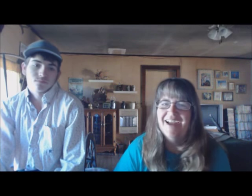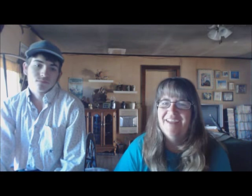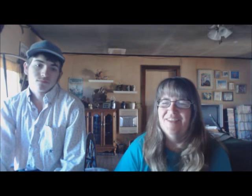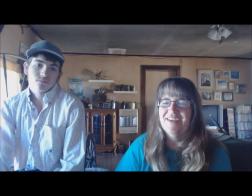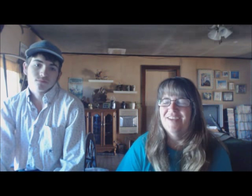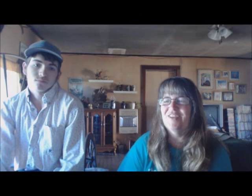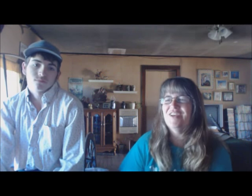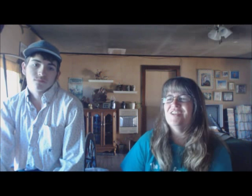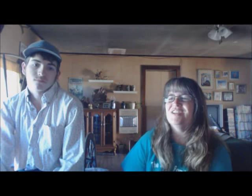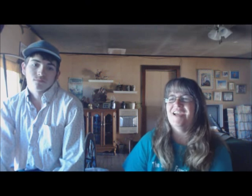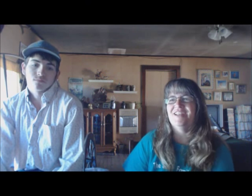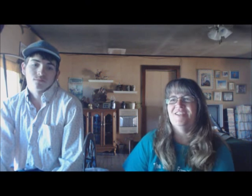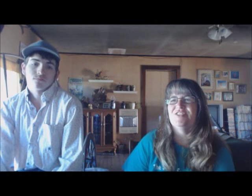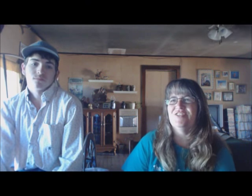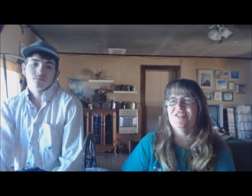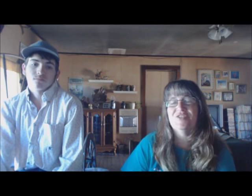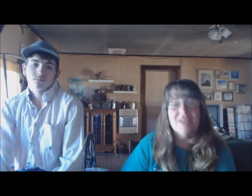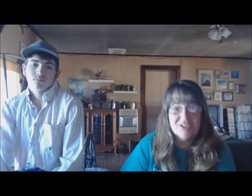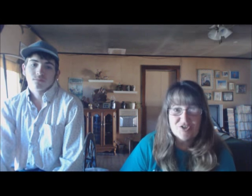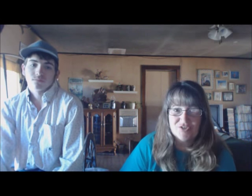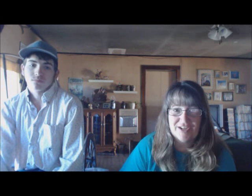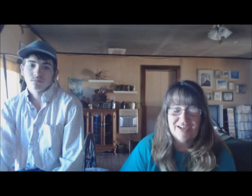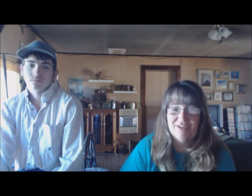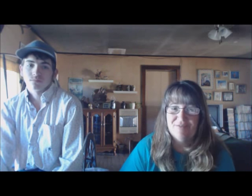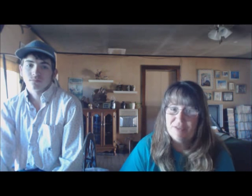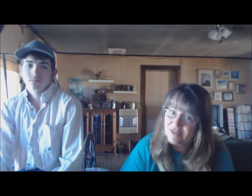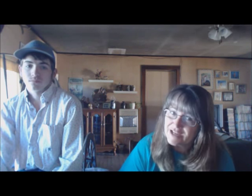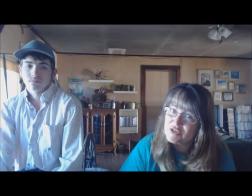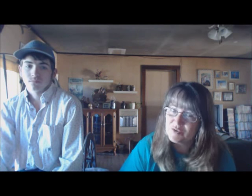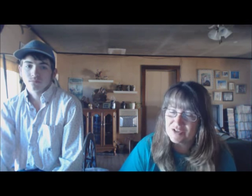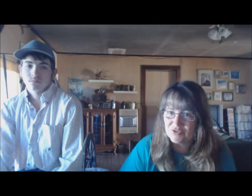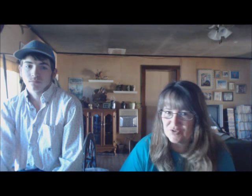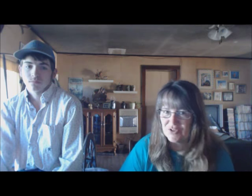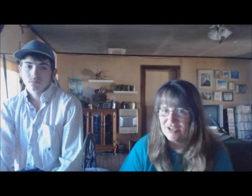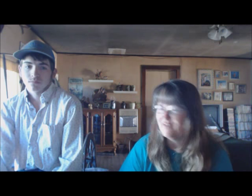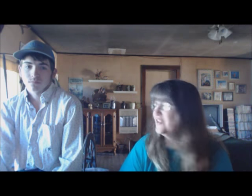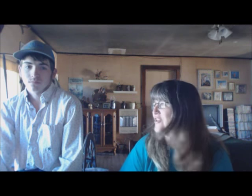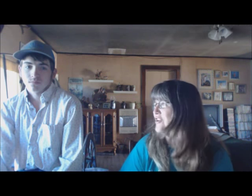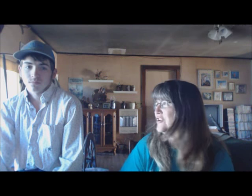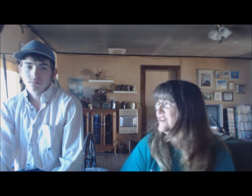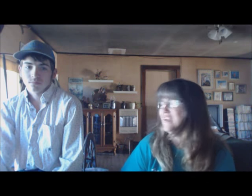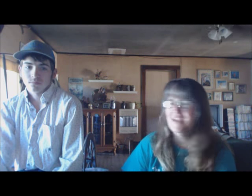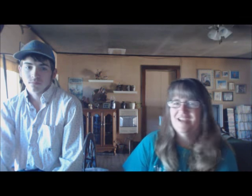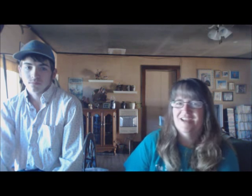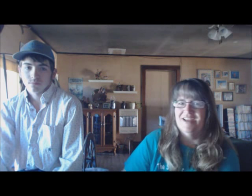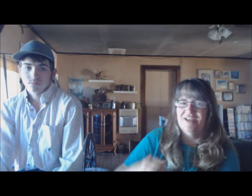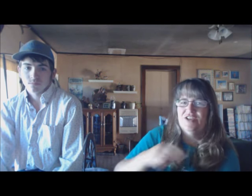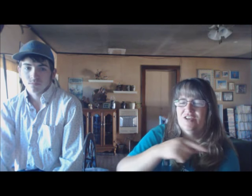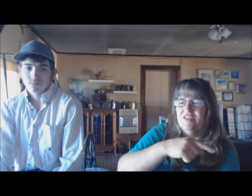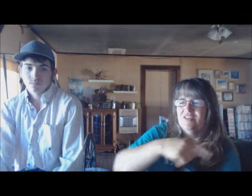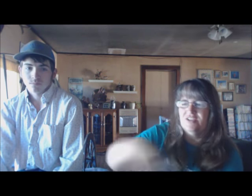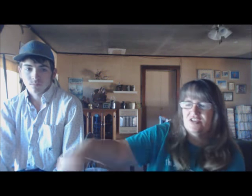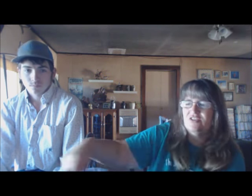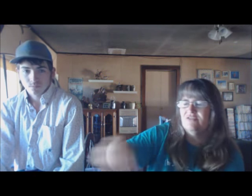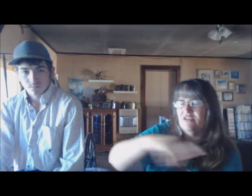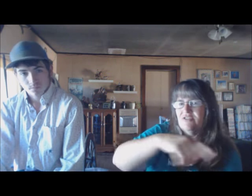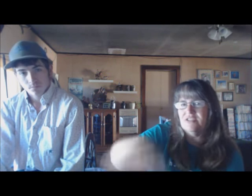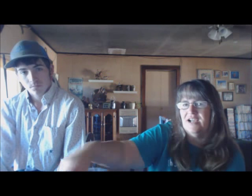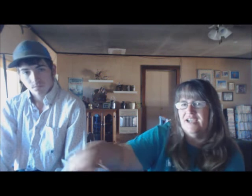And then, to add insult to injury, if Mother Nature wasn't cruel enough to our garden, the two rows that